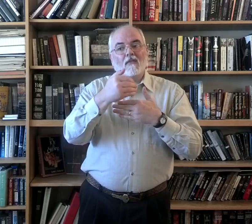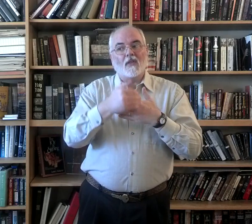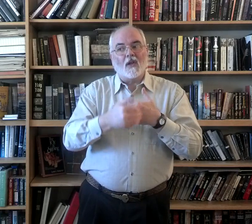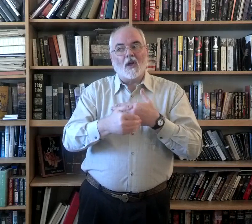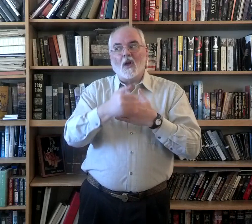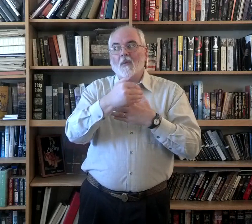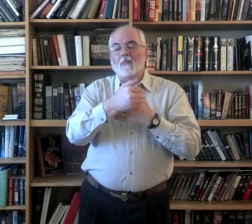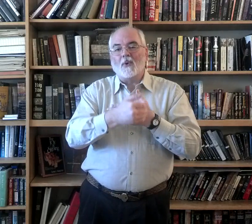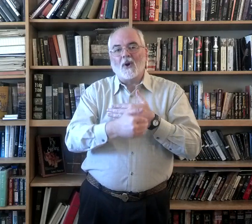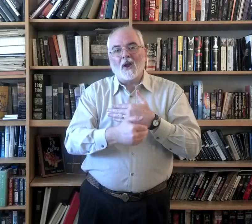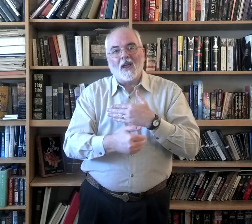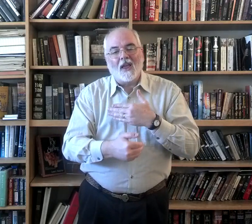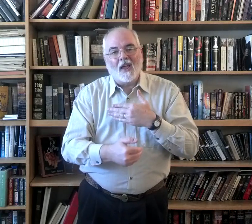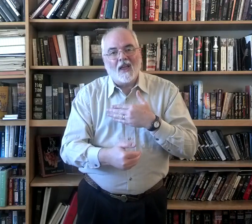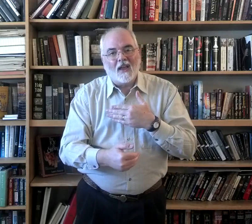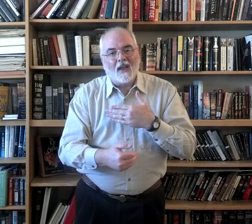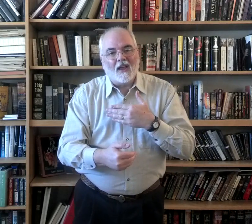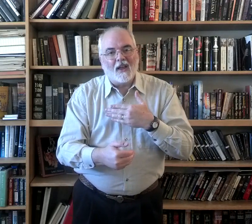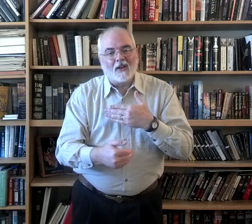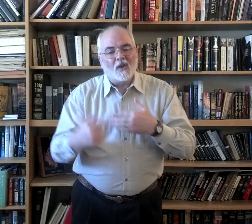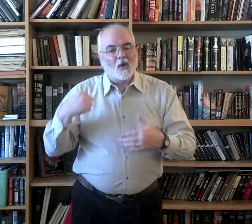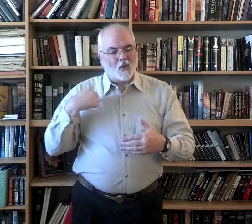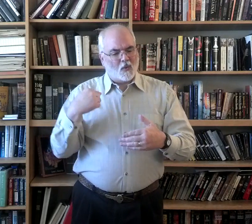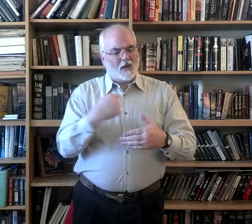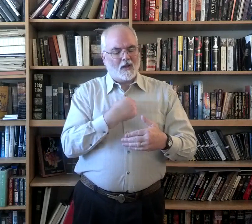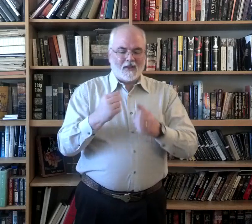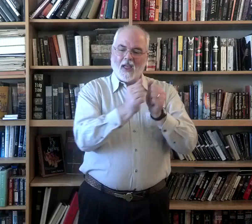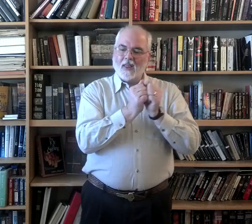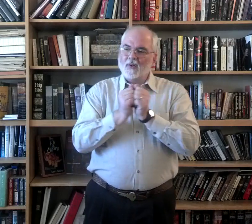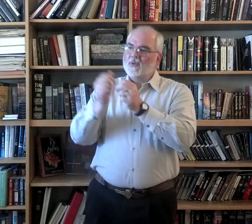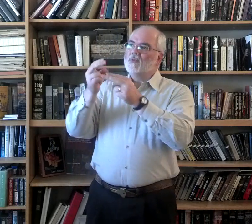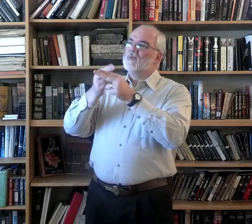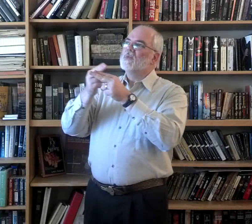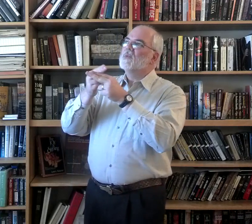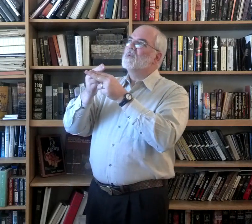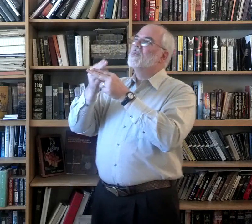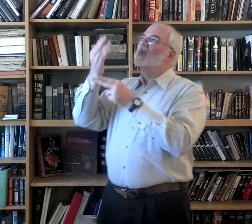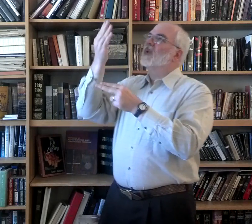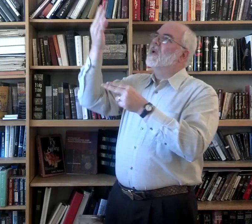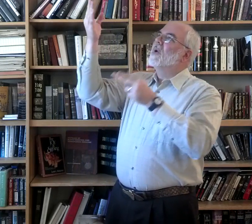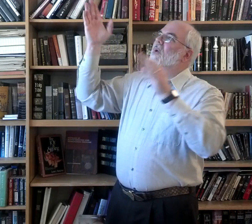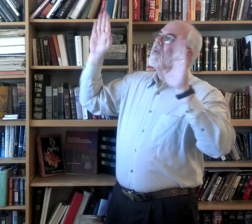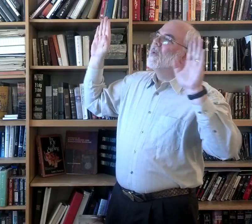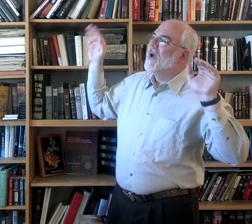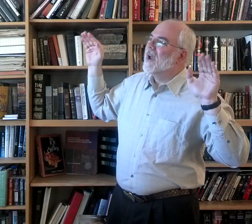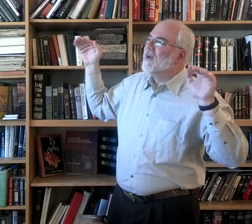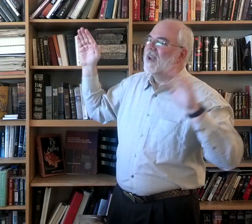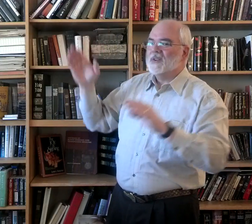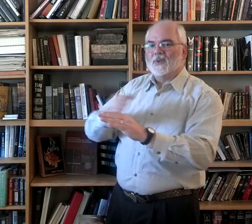the bread. We'll gather soon, where angels